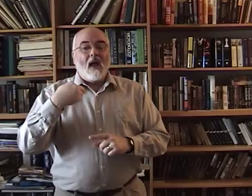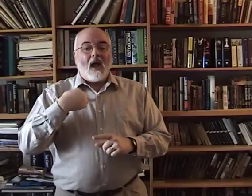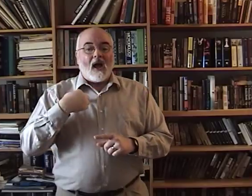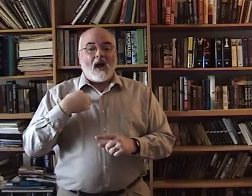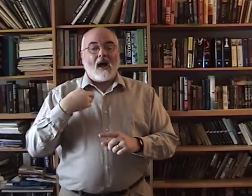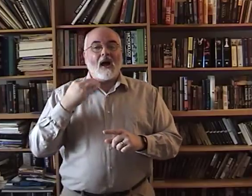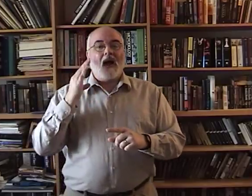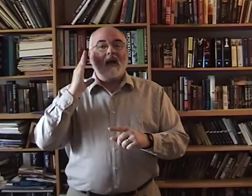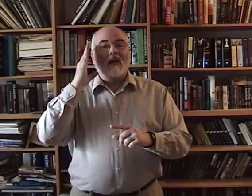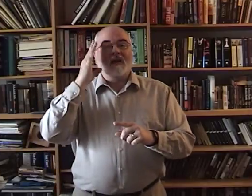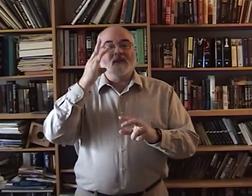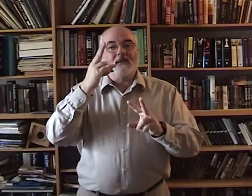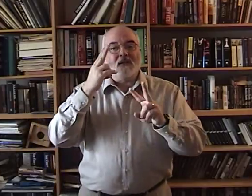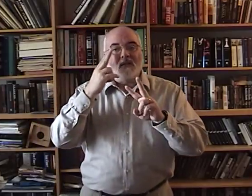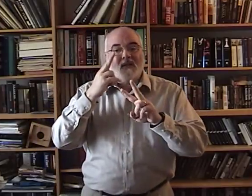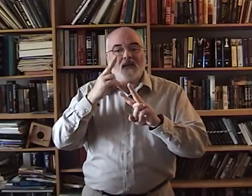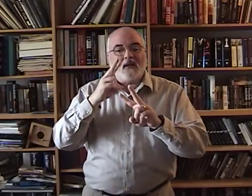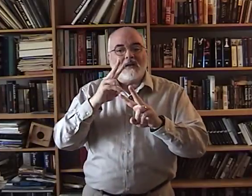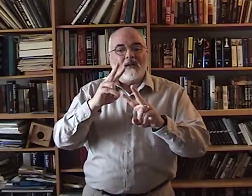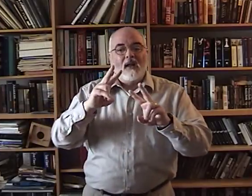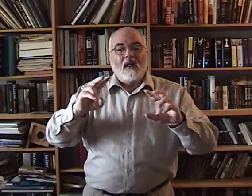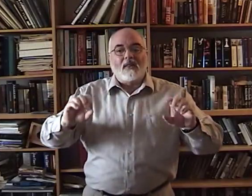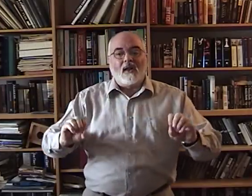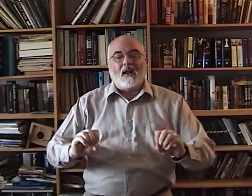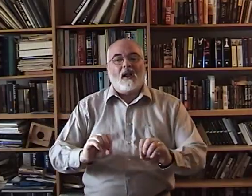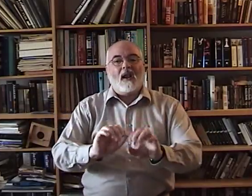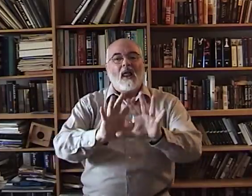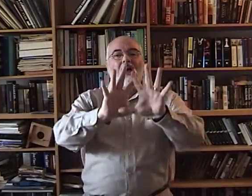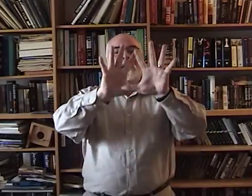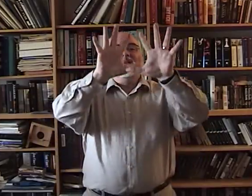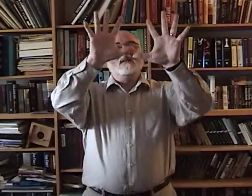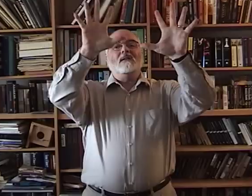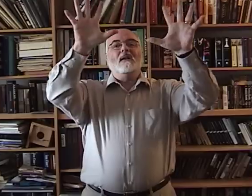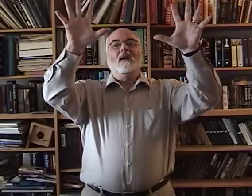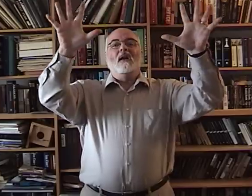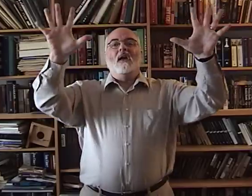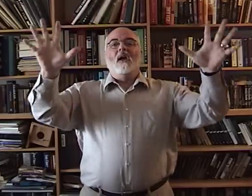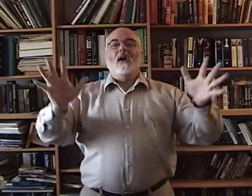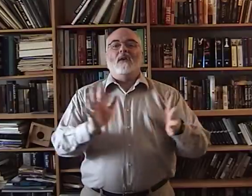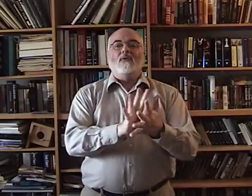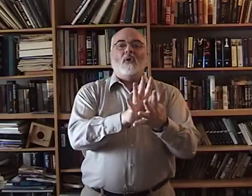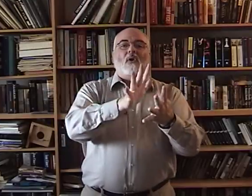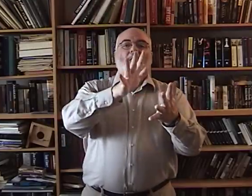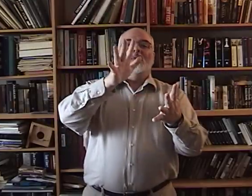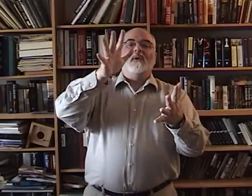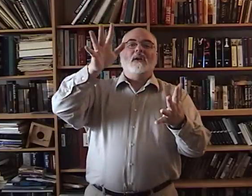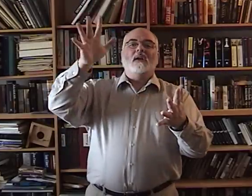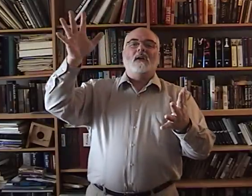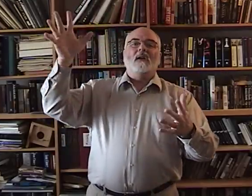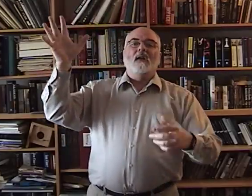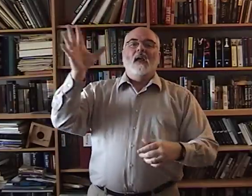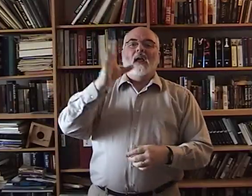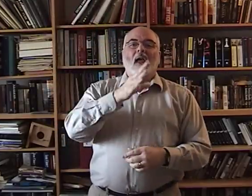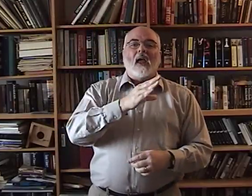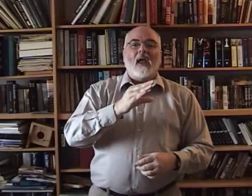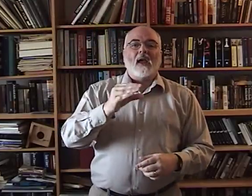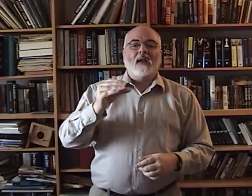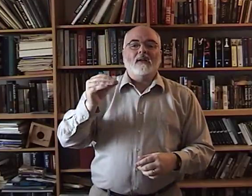i'll see the lights of glory and